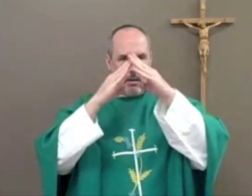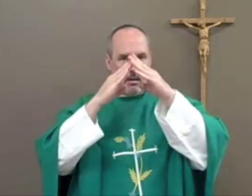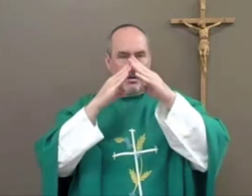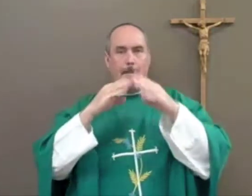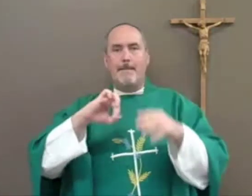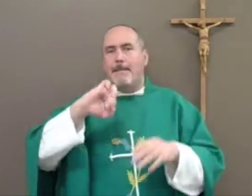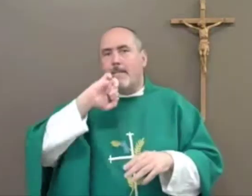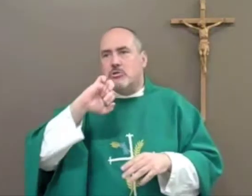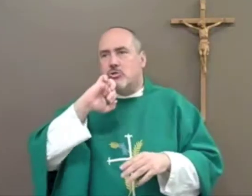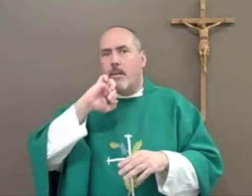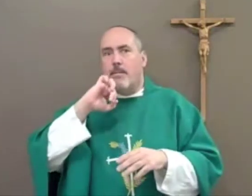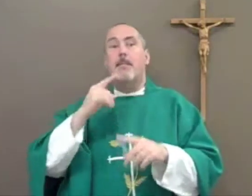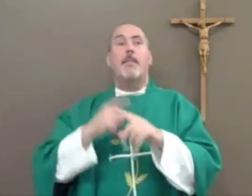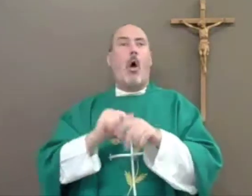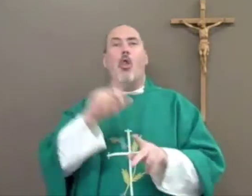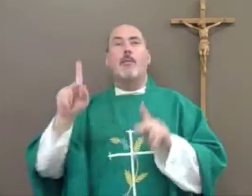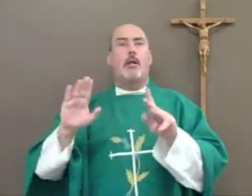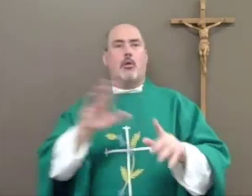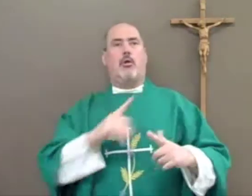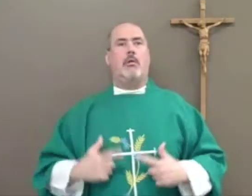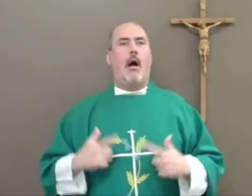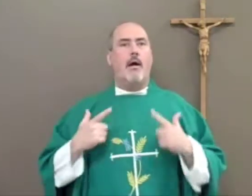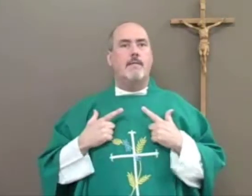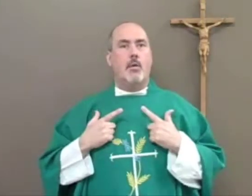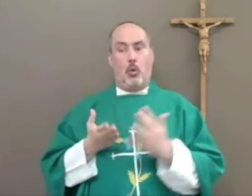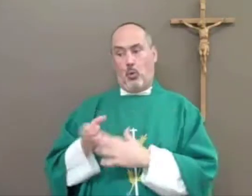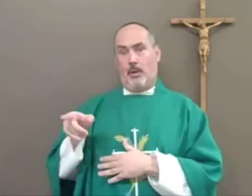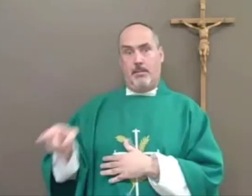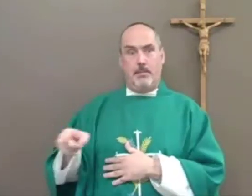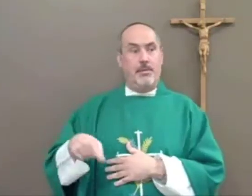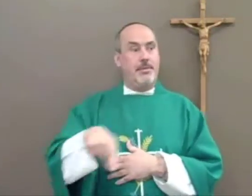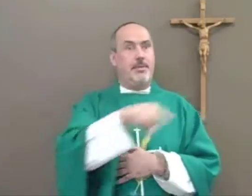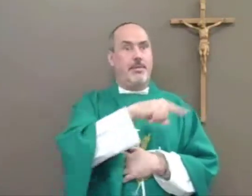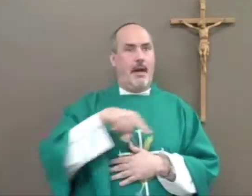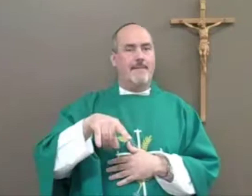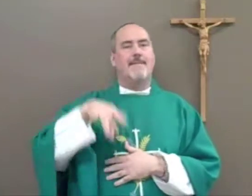plus other people's lives that he came in contact with and helped them find God.